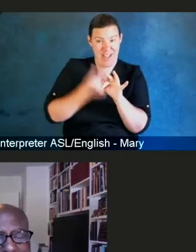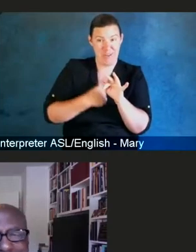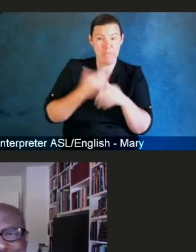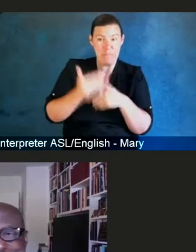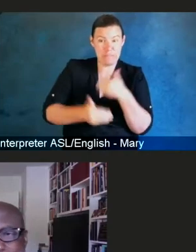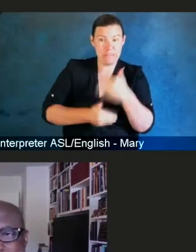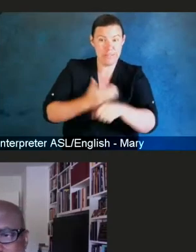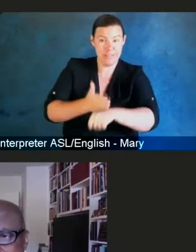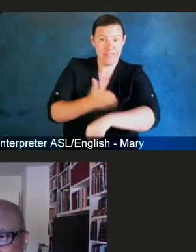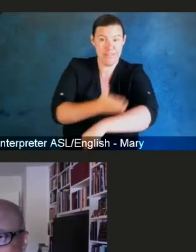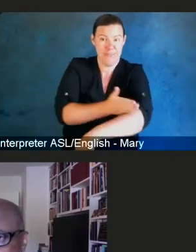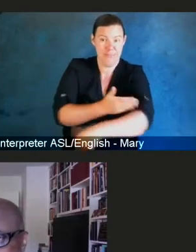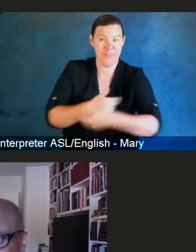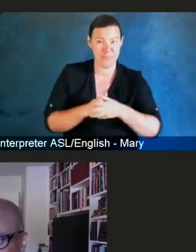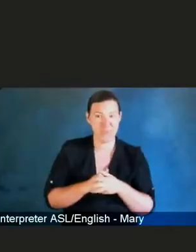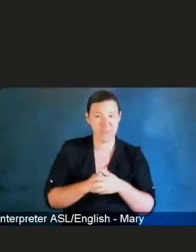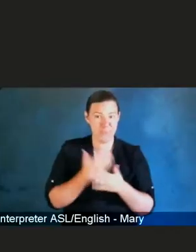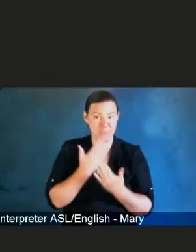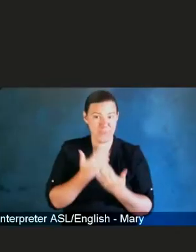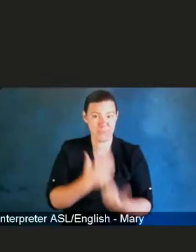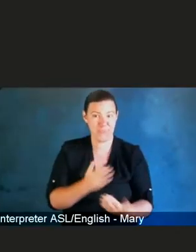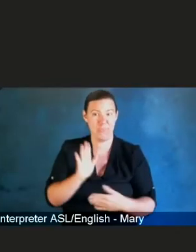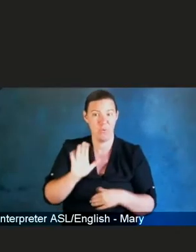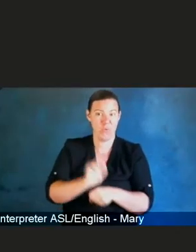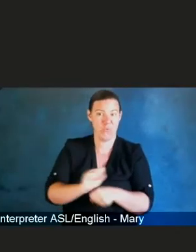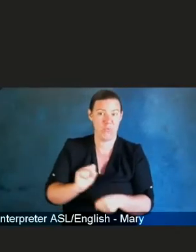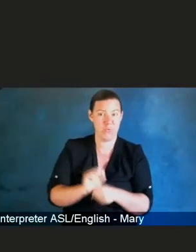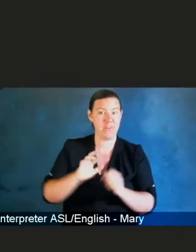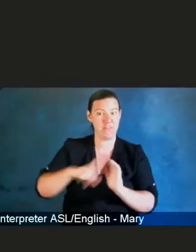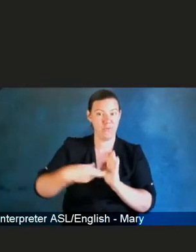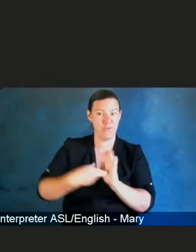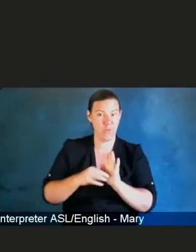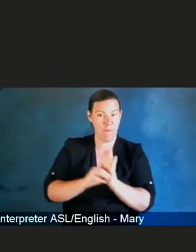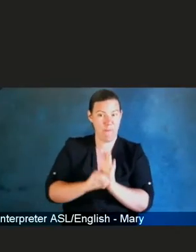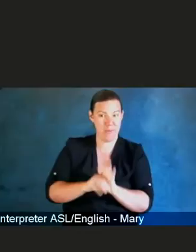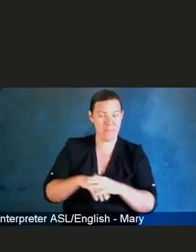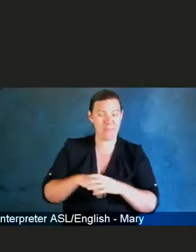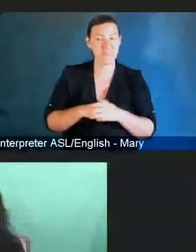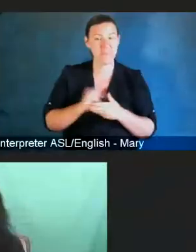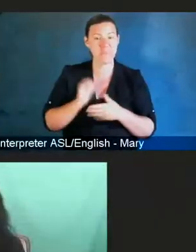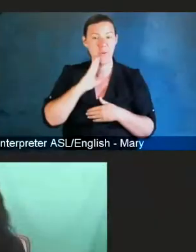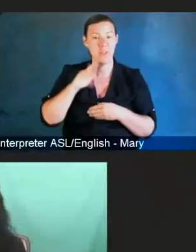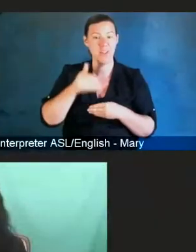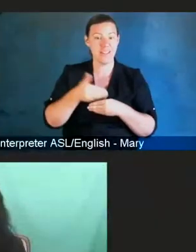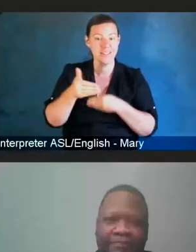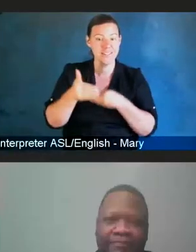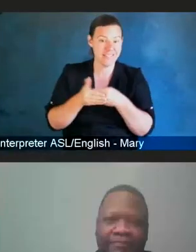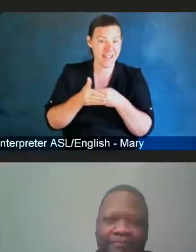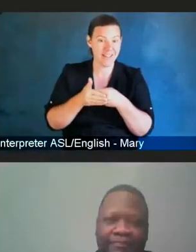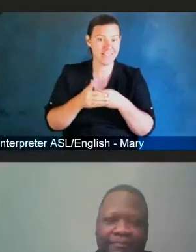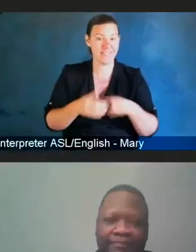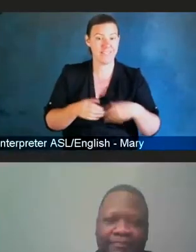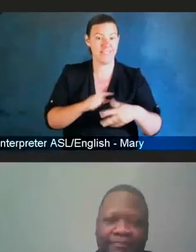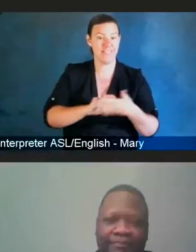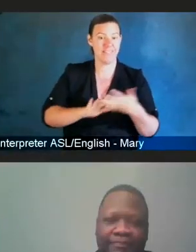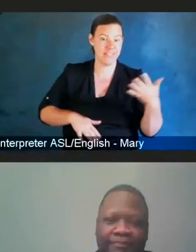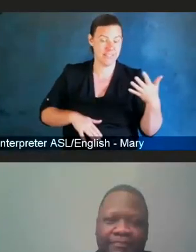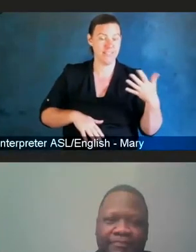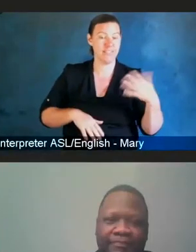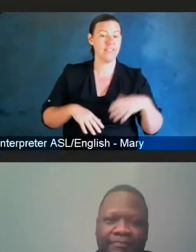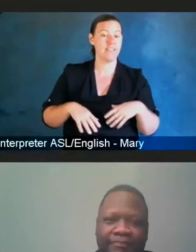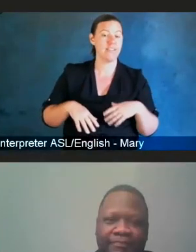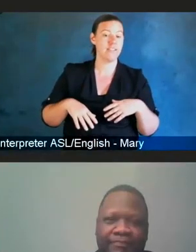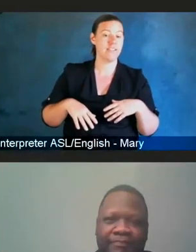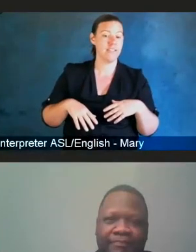We'll next move on to Dr. Stefan Wallace, Jason Plourd, and Rosette Royale. We're going to be coming on.